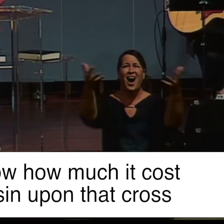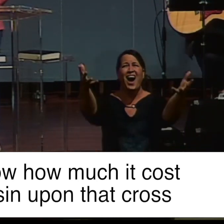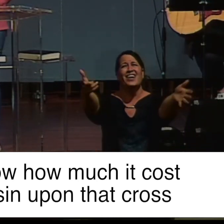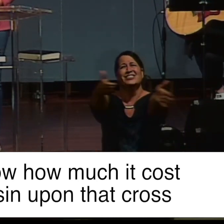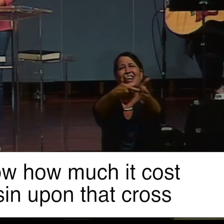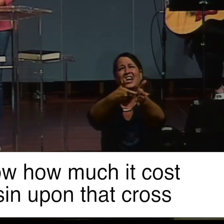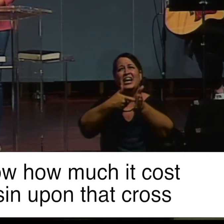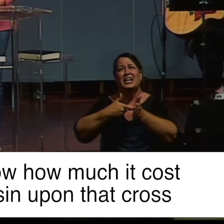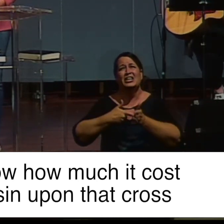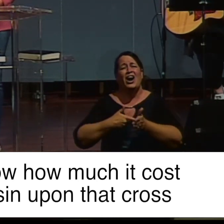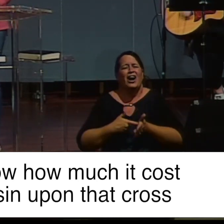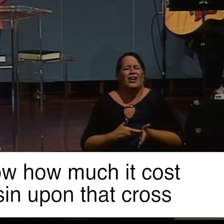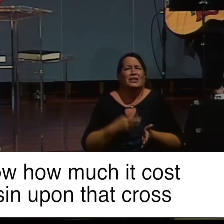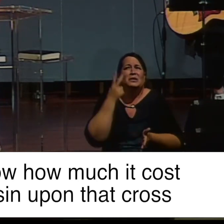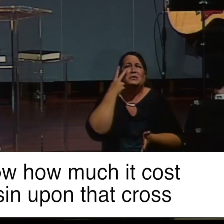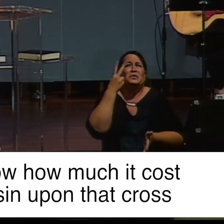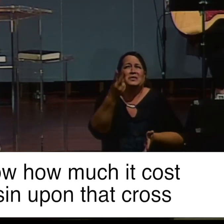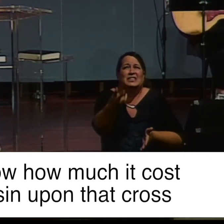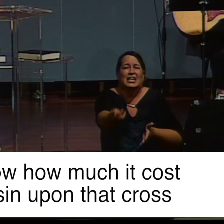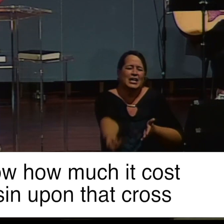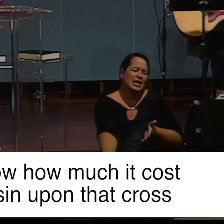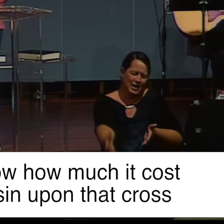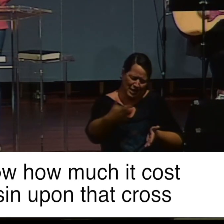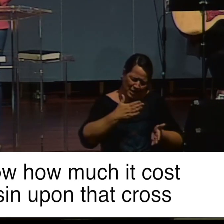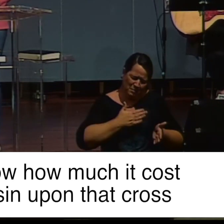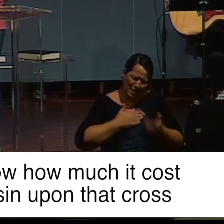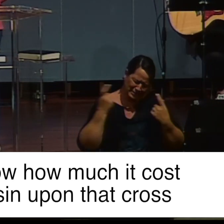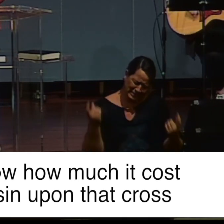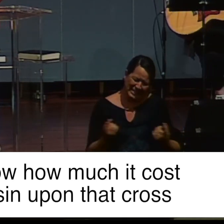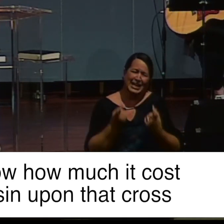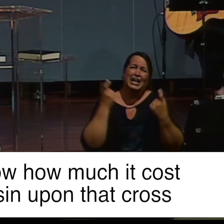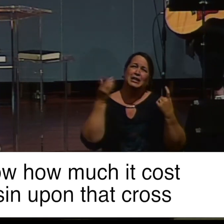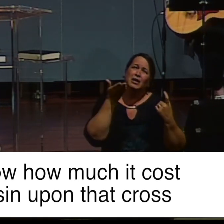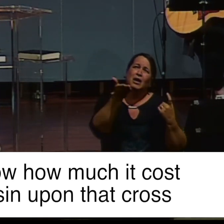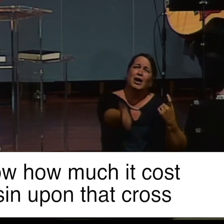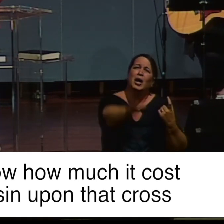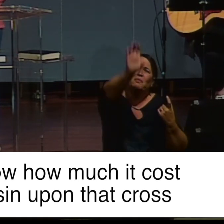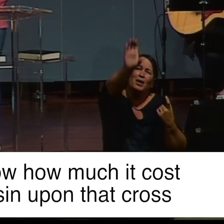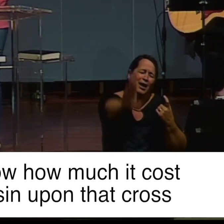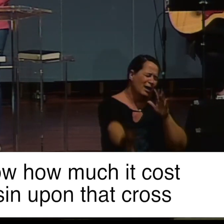much it cost to see my sin